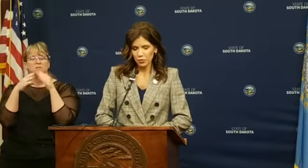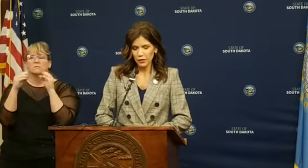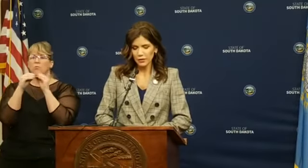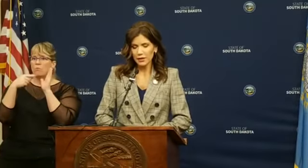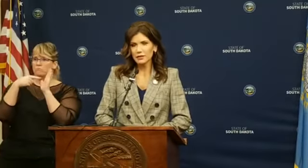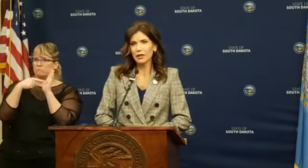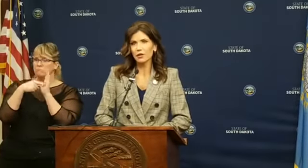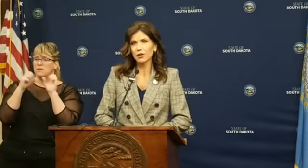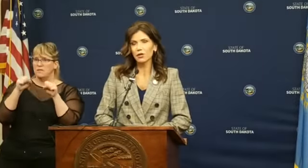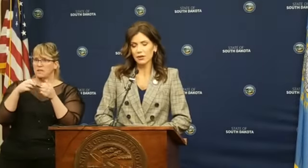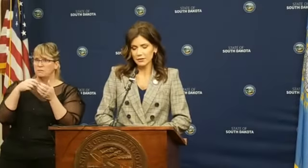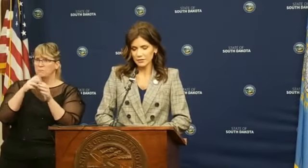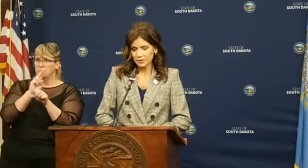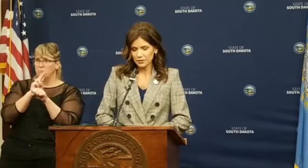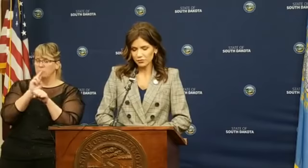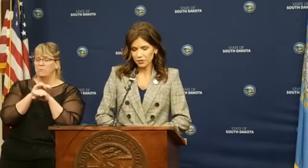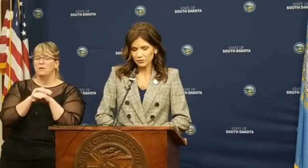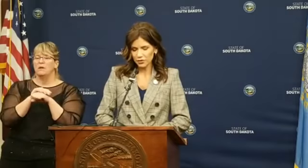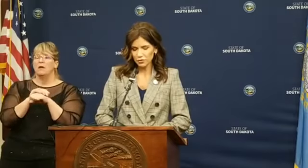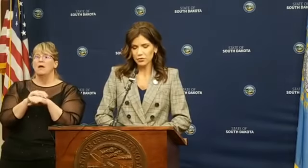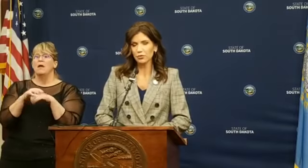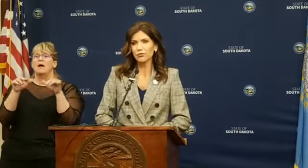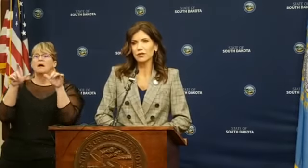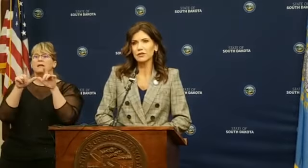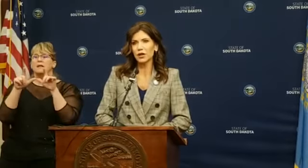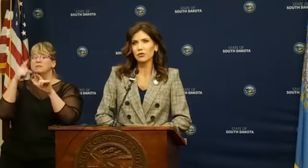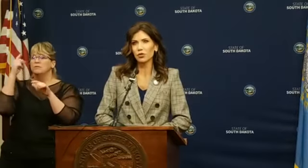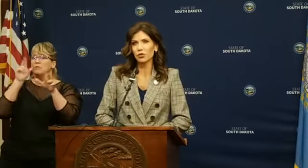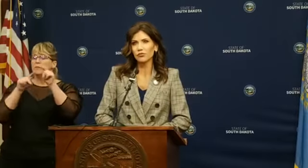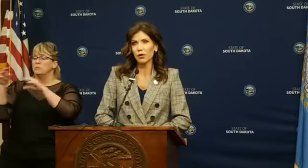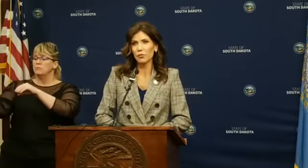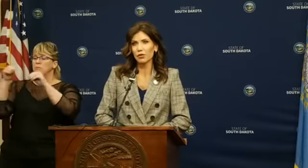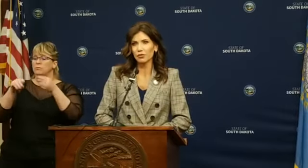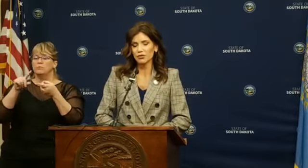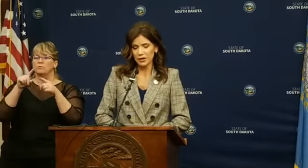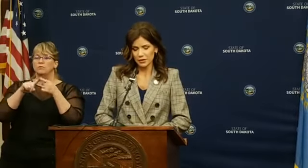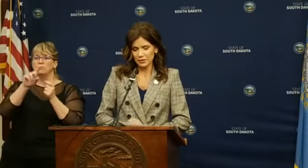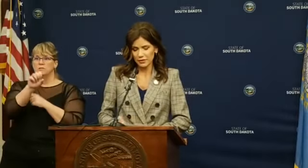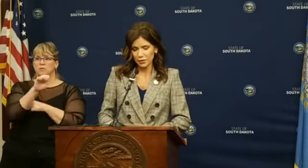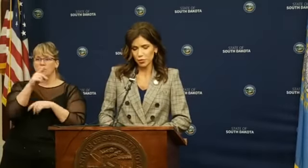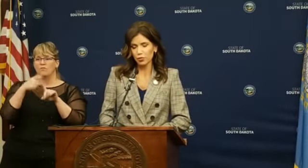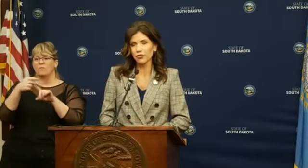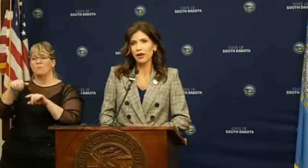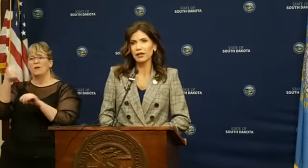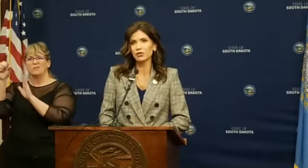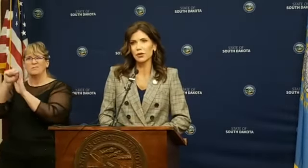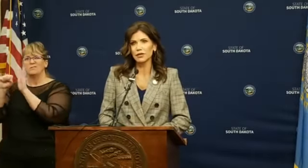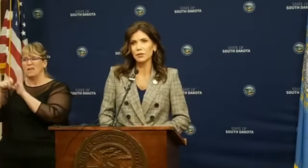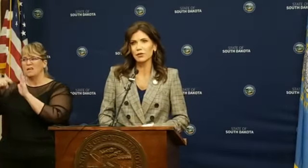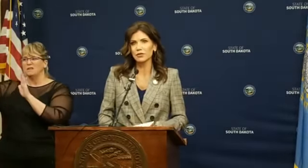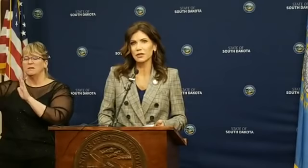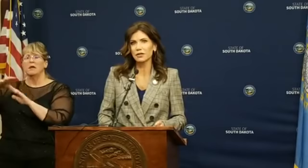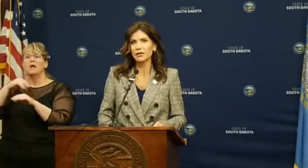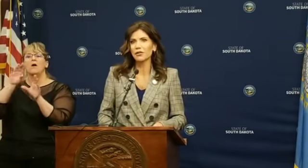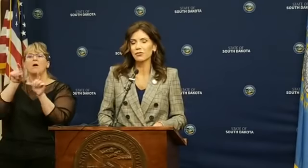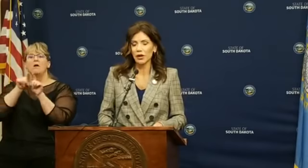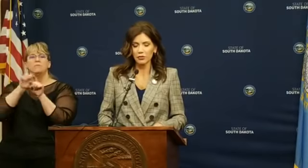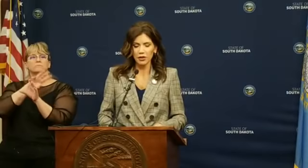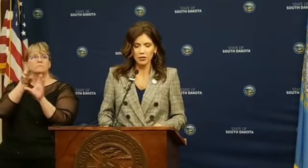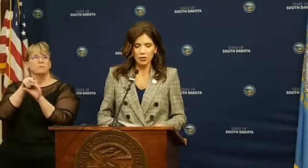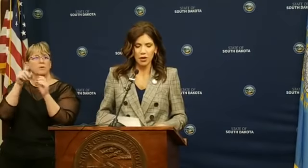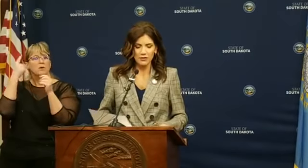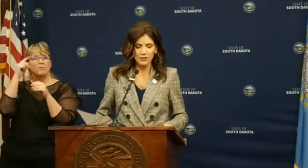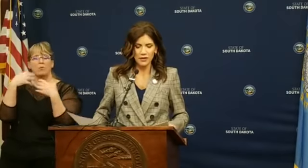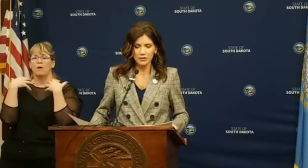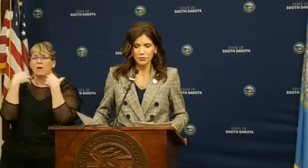We're recognizing health care licenses for individuals that are moving to South Dakota from other states, and then we're providing transparency for